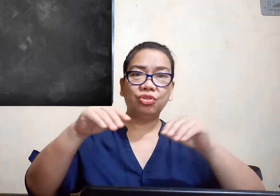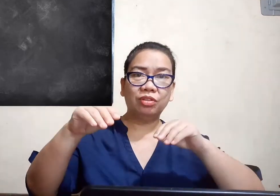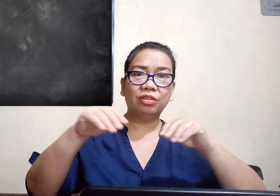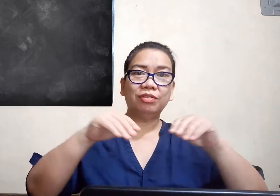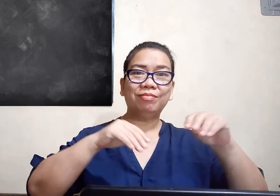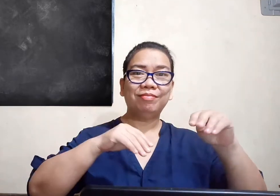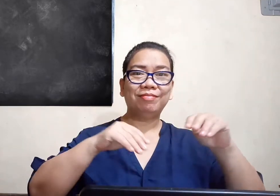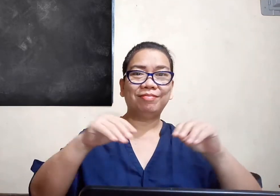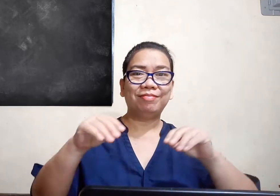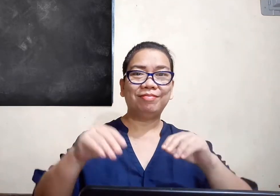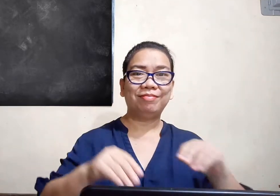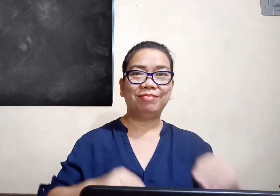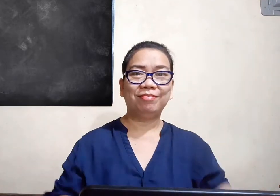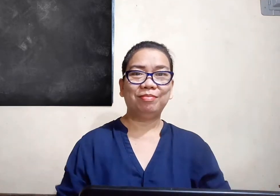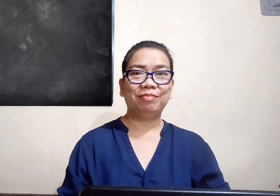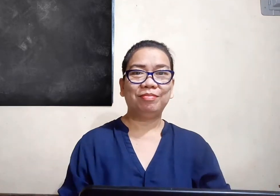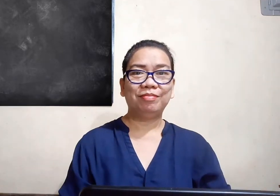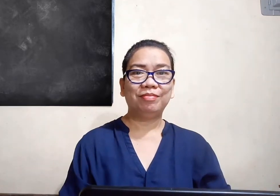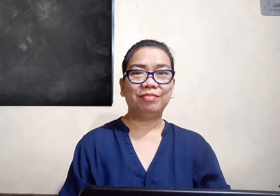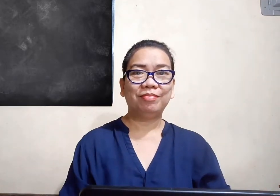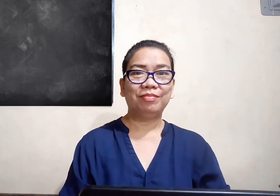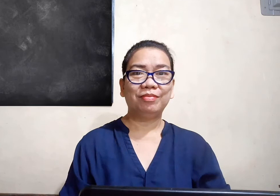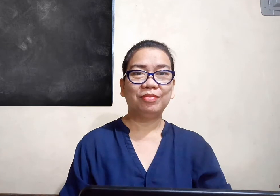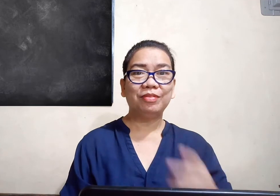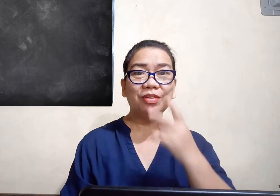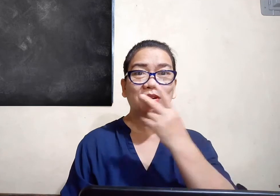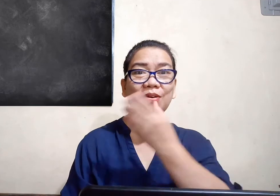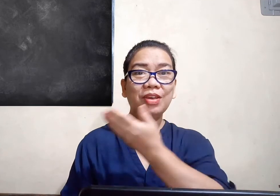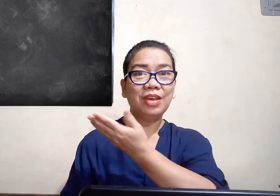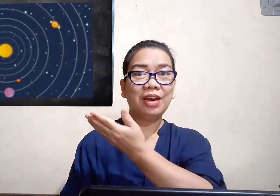look here